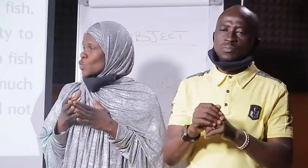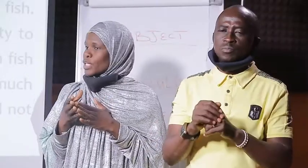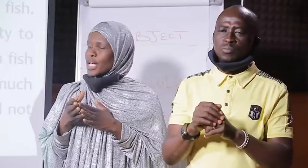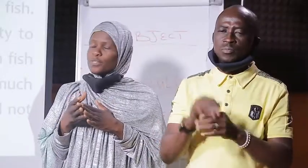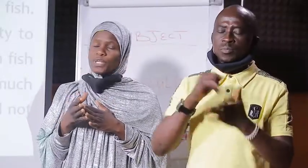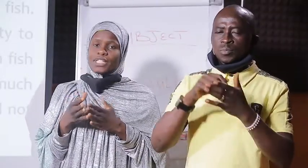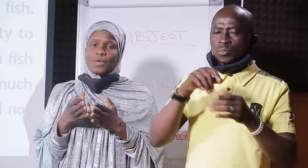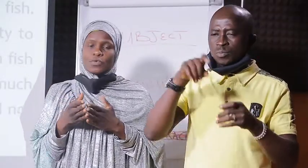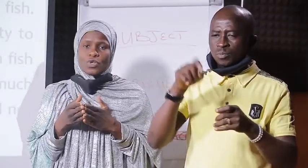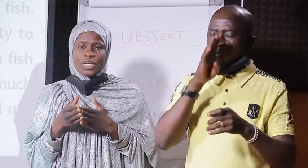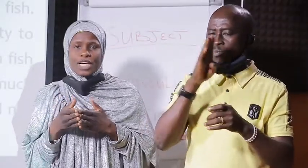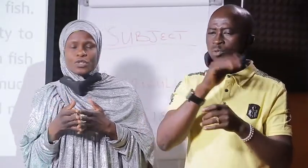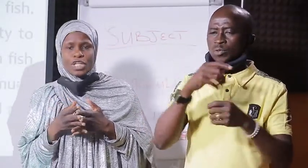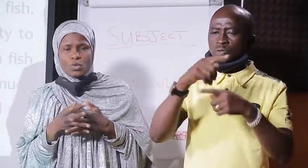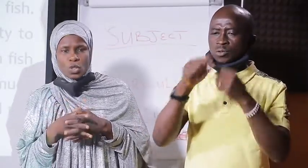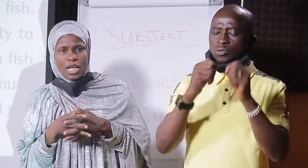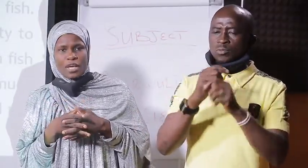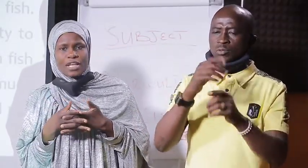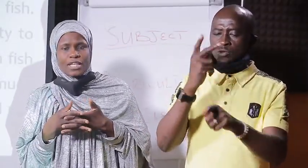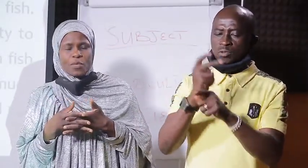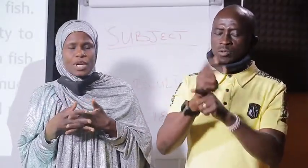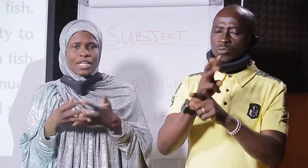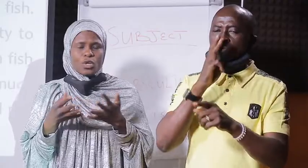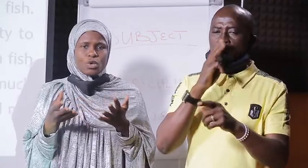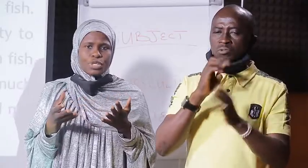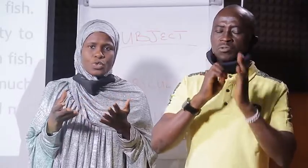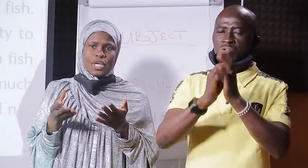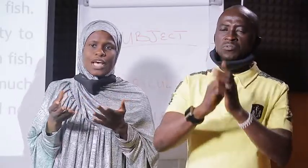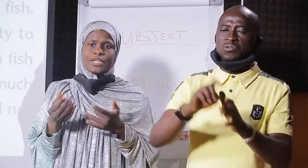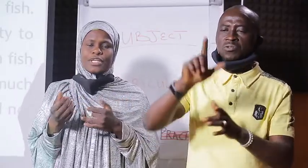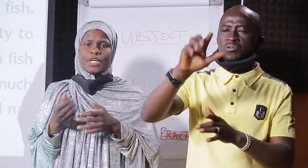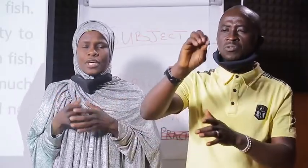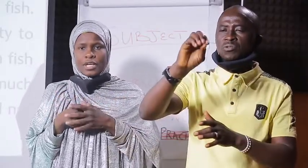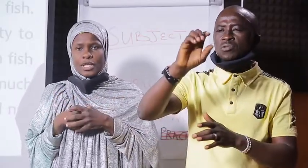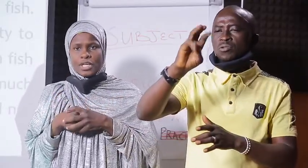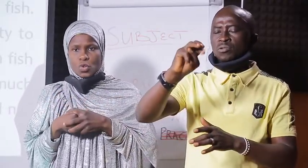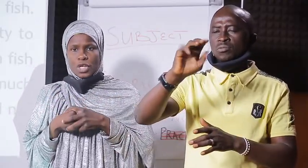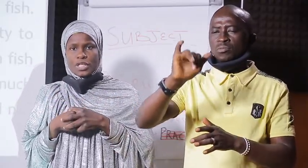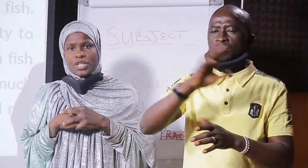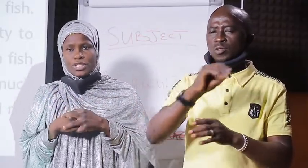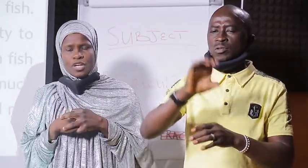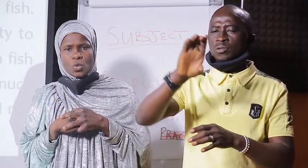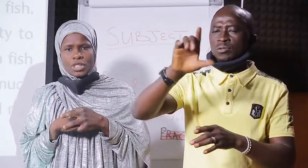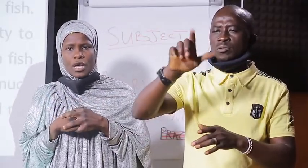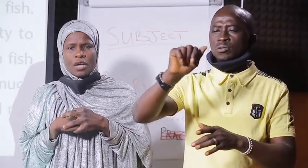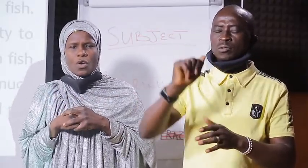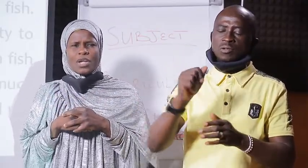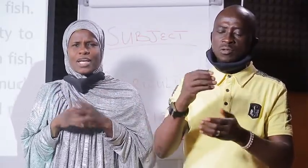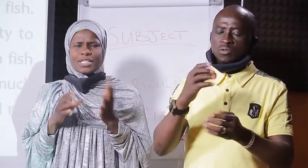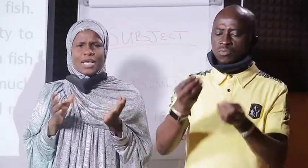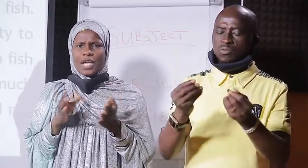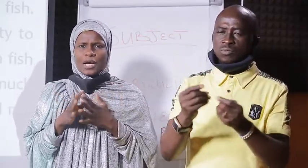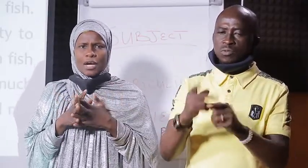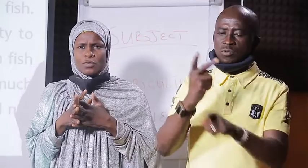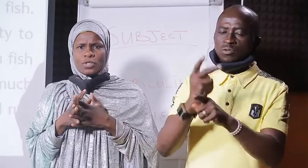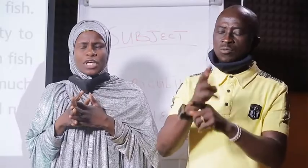it has to what it has to be a type of soil that retain water example like the loamy soil and the clay soil they retain water all